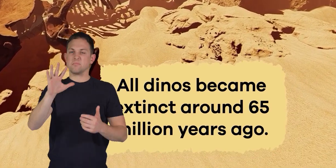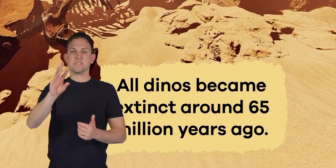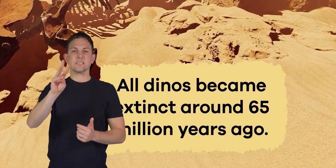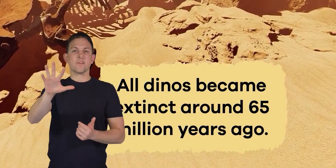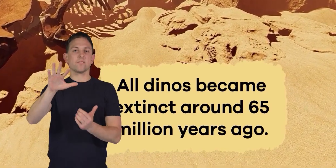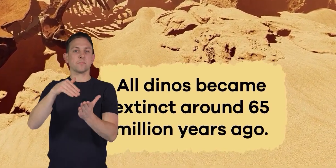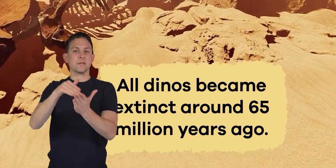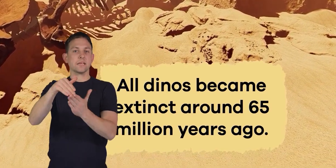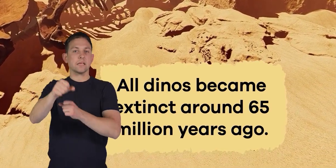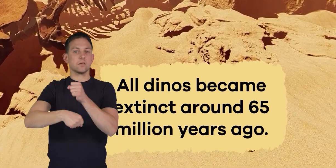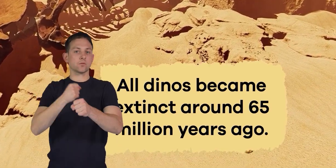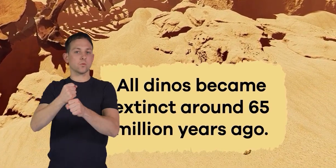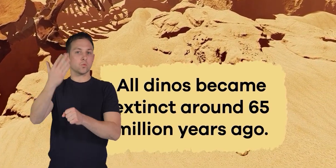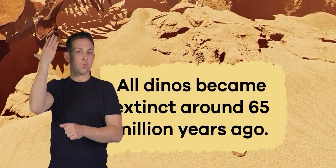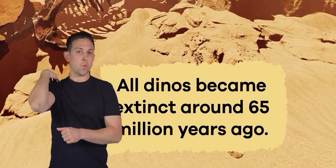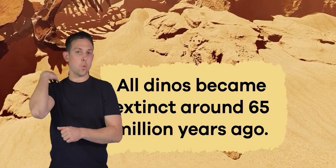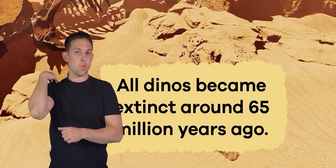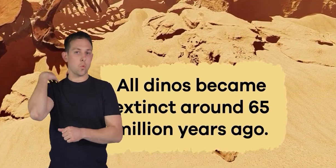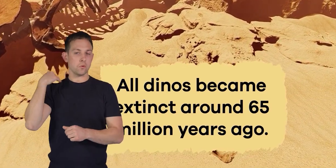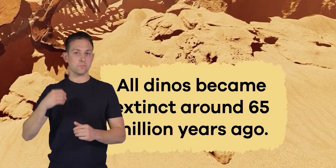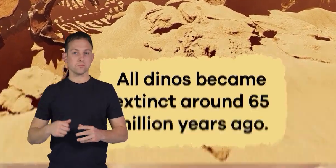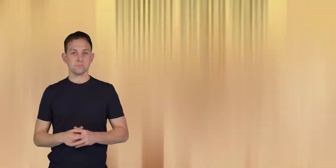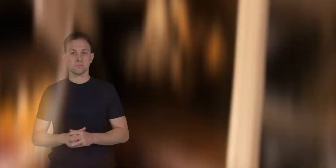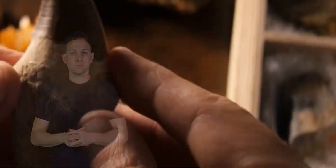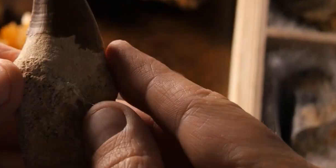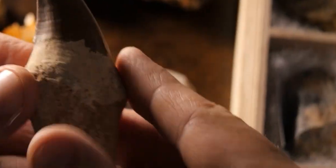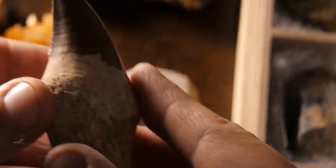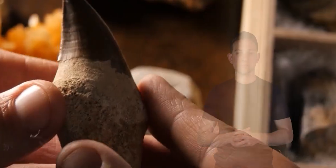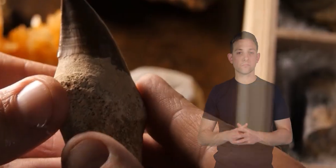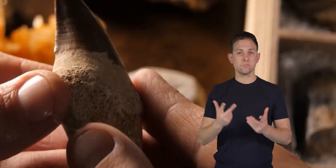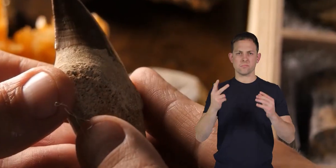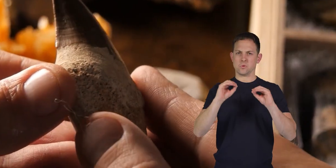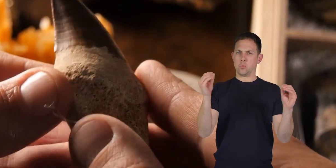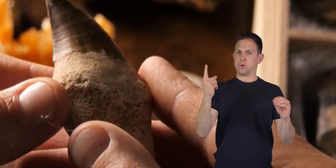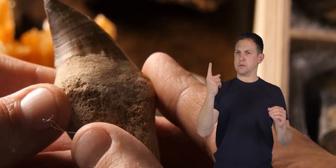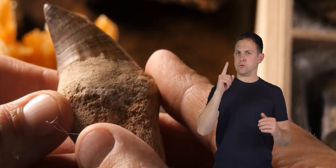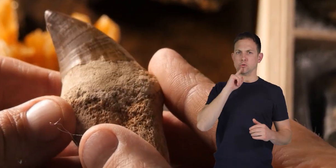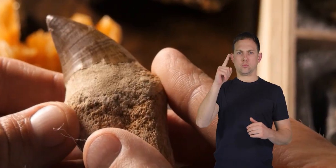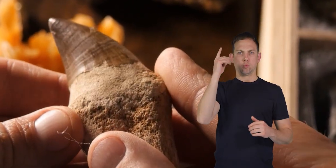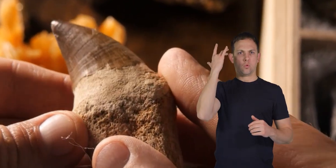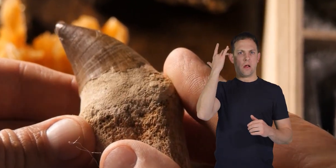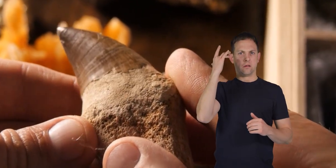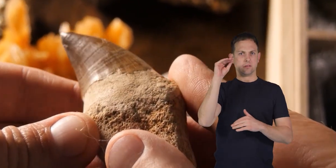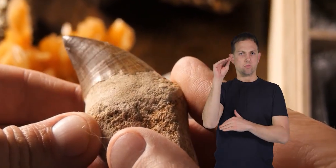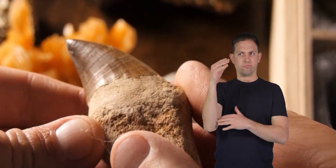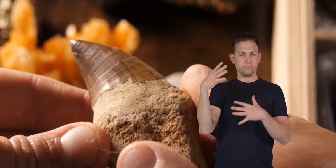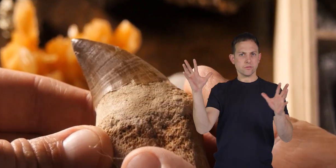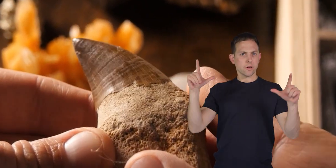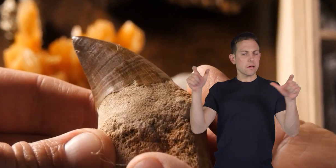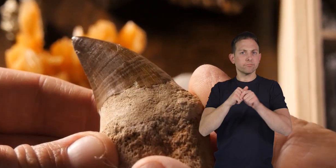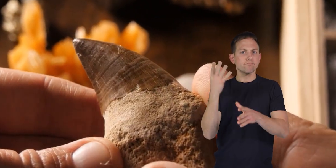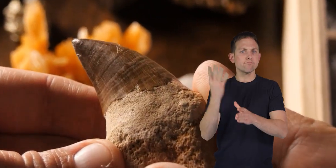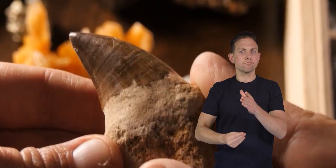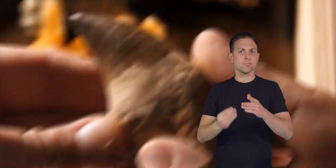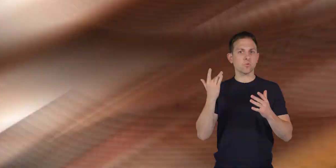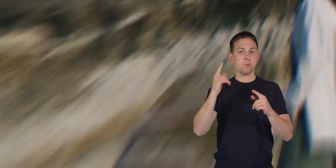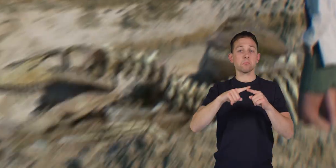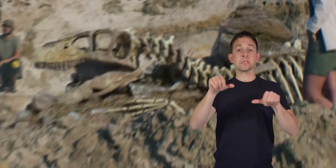65 million years ago. No one is sure why exactly dinosaurs became extinct, but